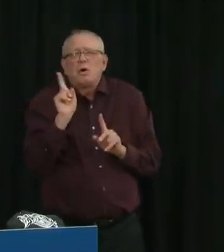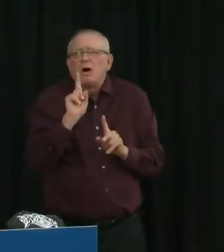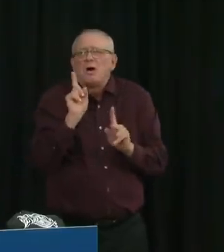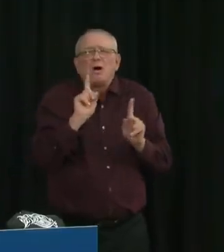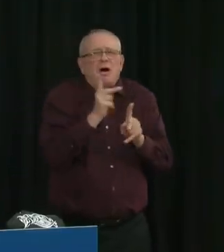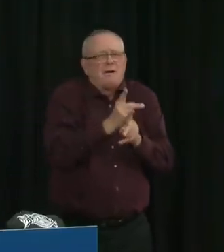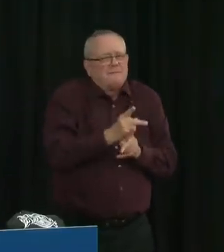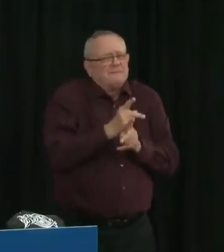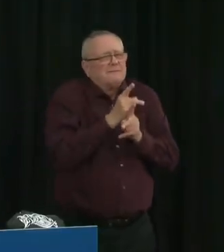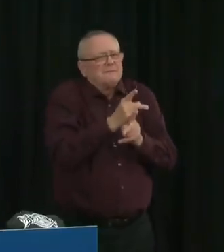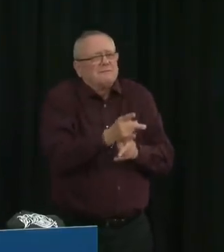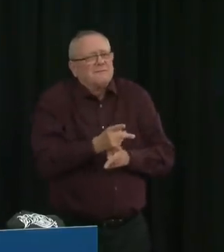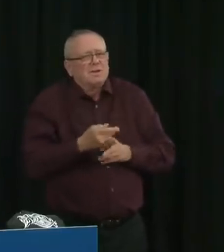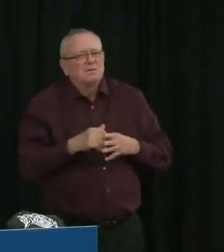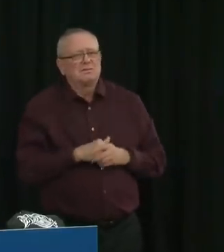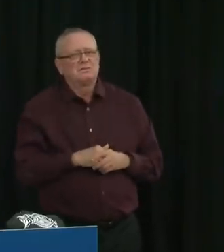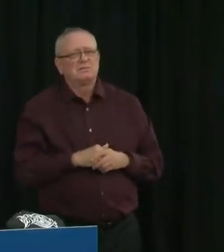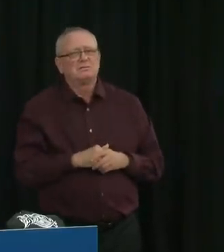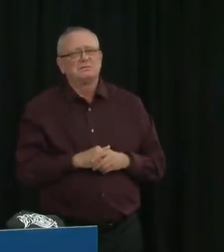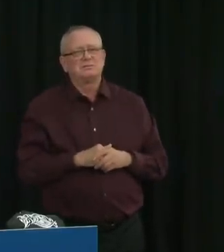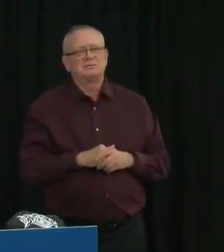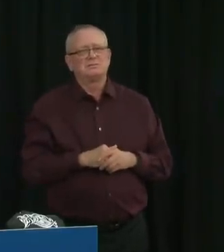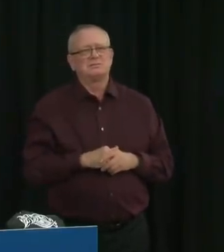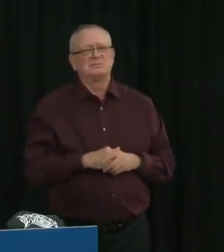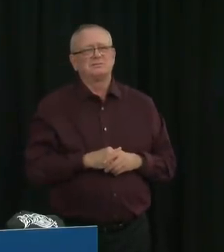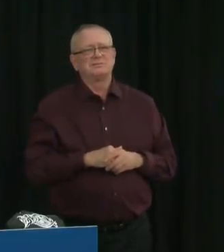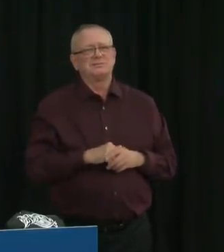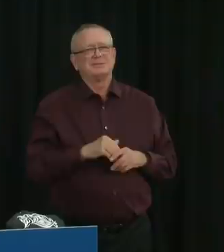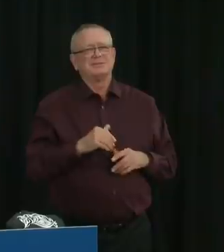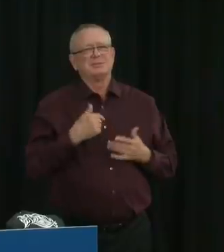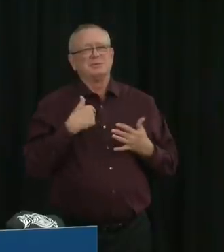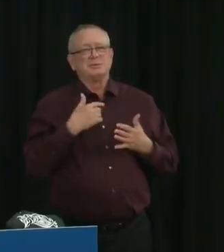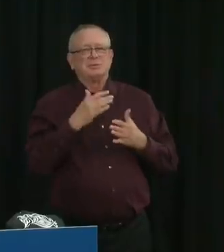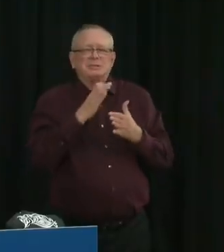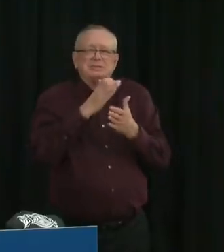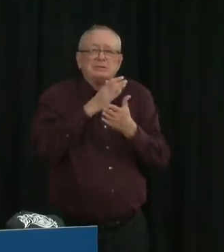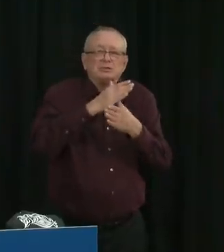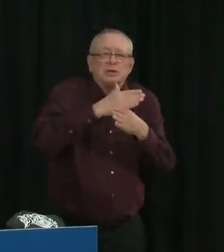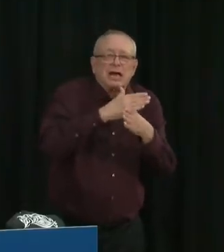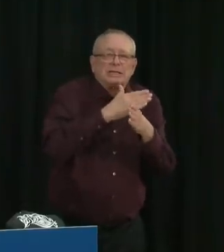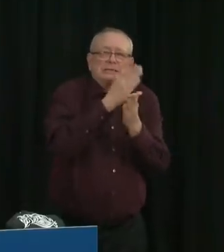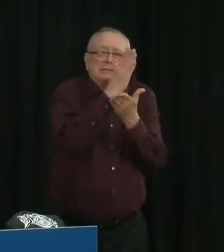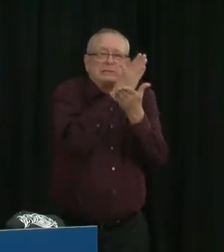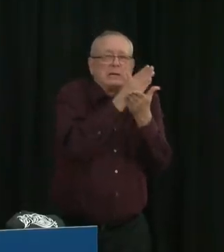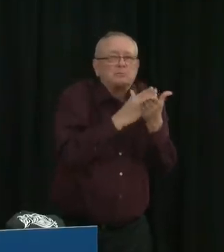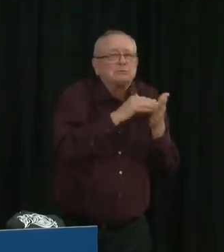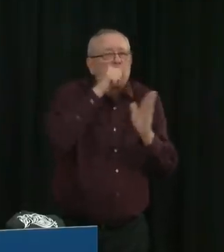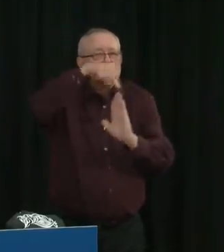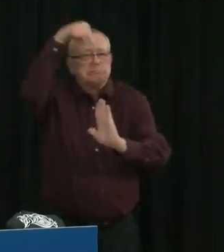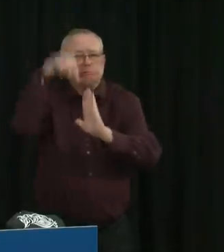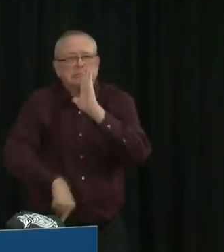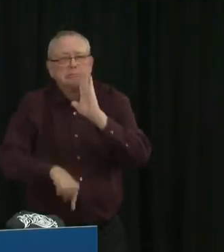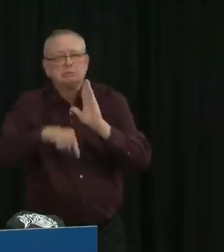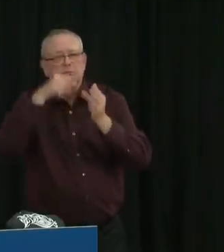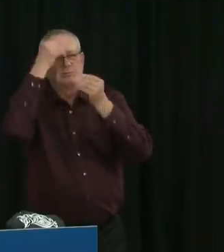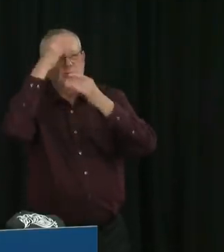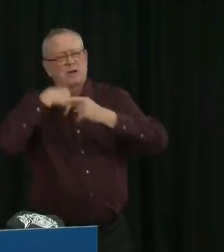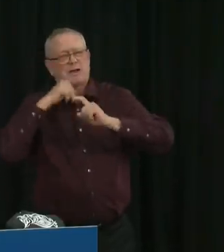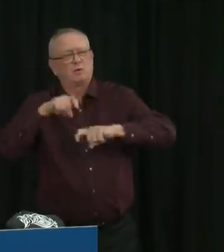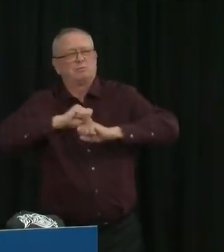is why we release some information but not details because we do want to make sure that we are